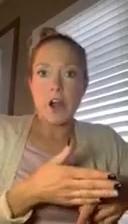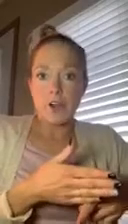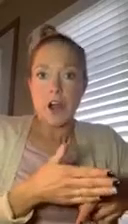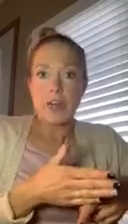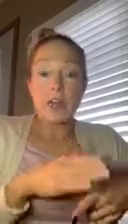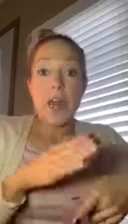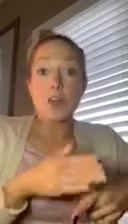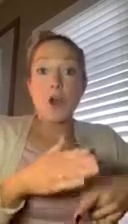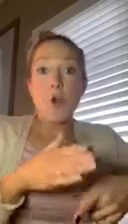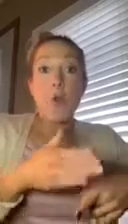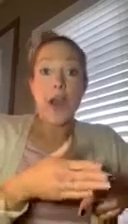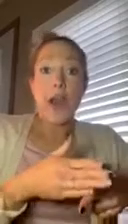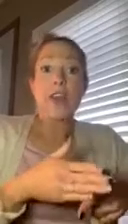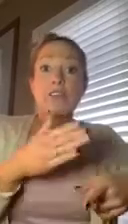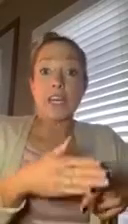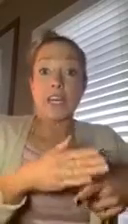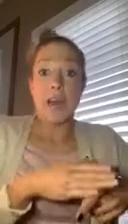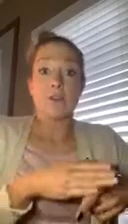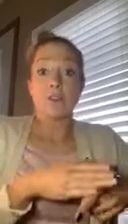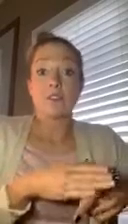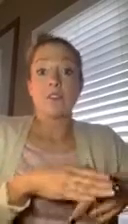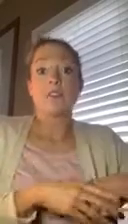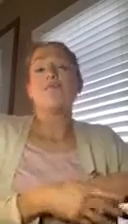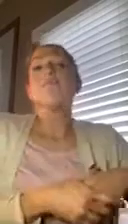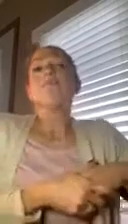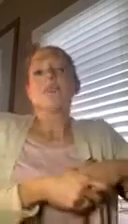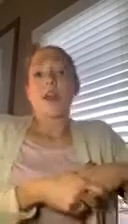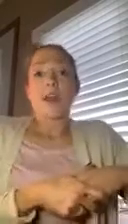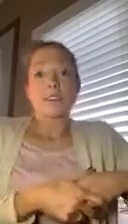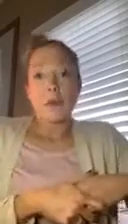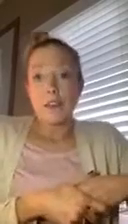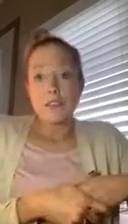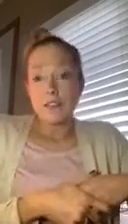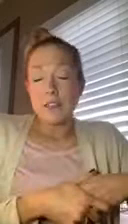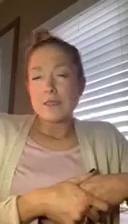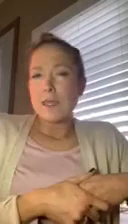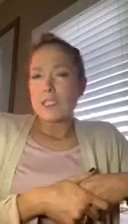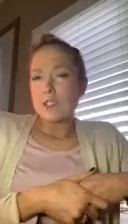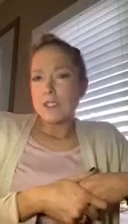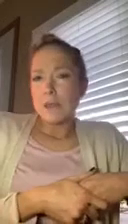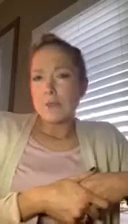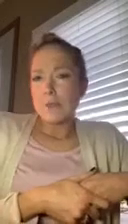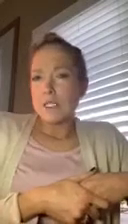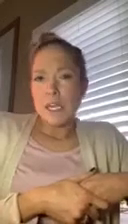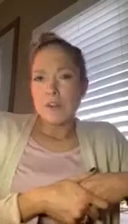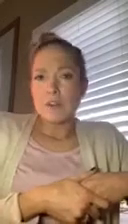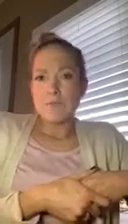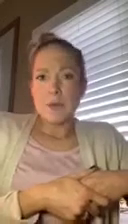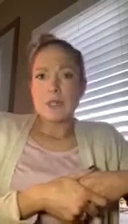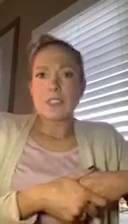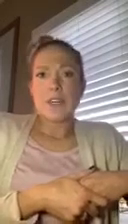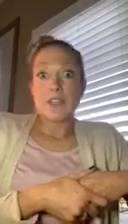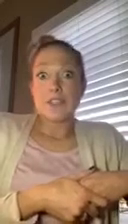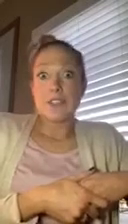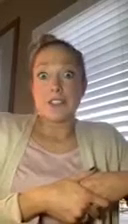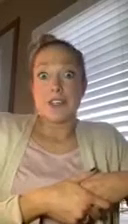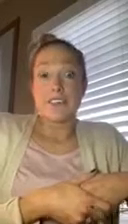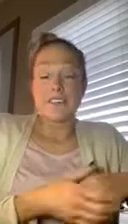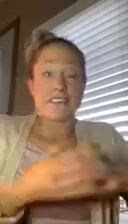ride. And had no way of getting out. So I asked Mia. I said, Mia, did you see Bella take my bracelet? And she, like, got